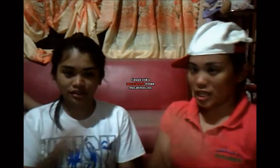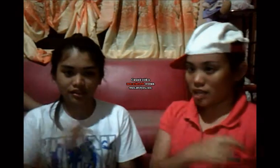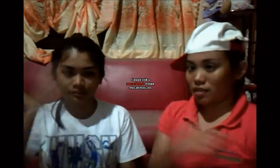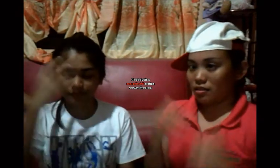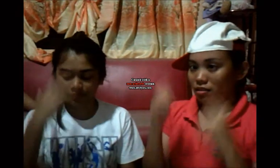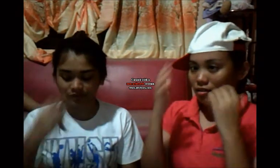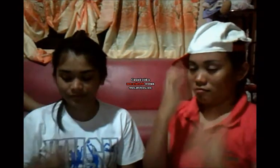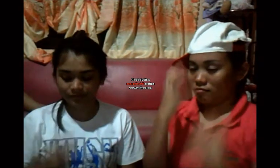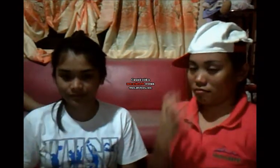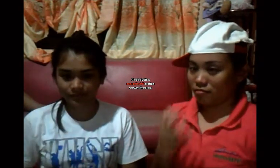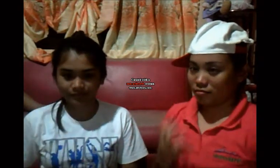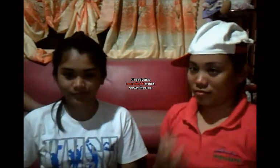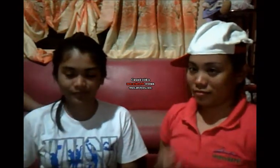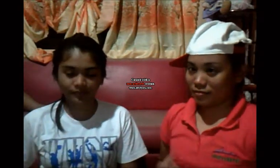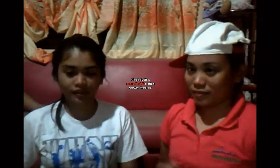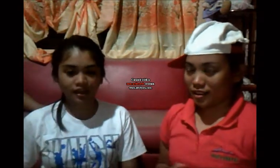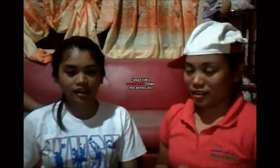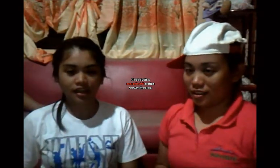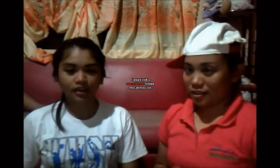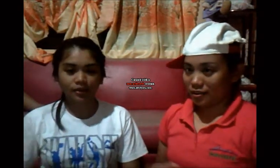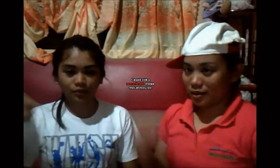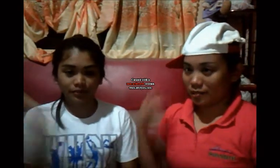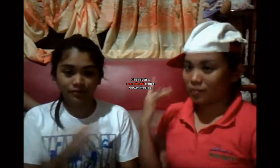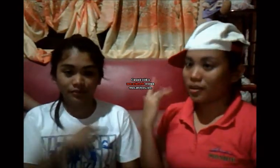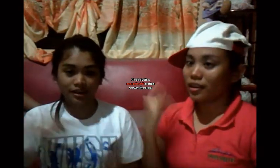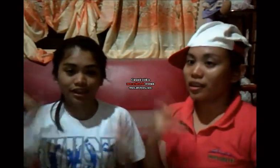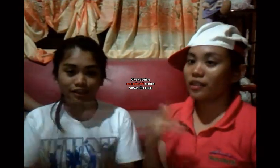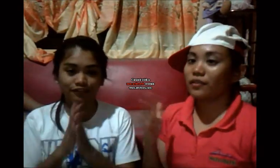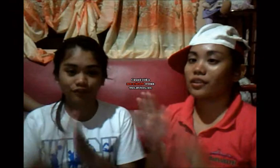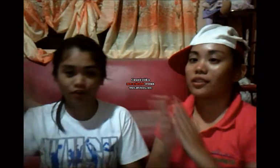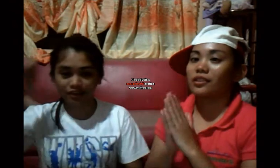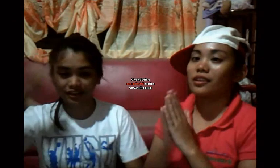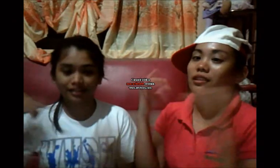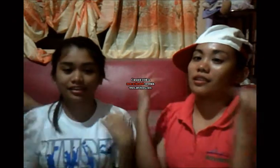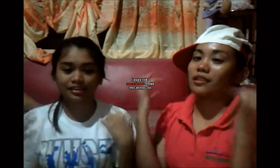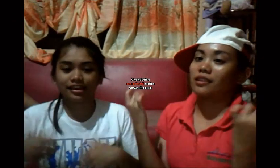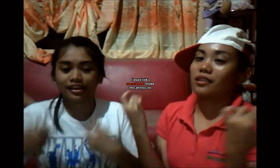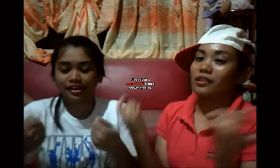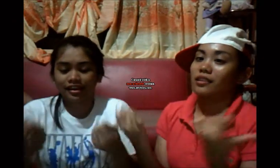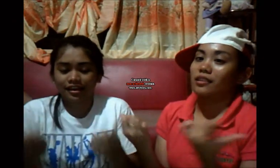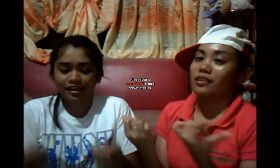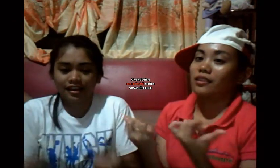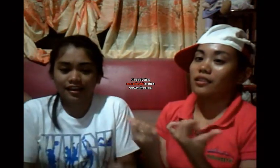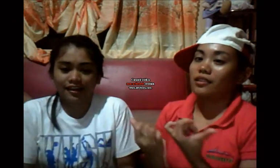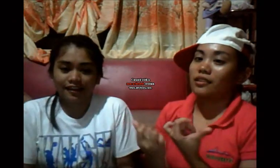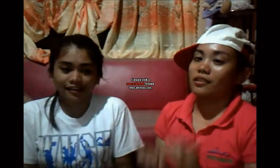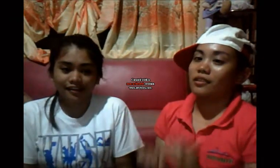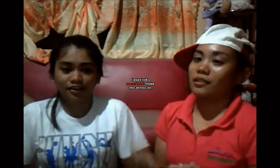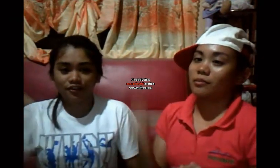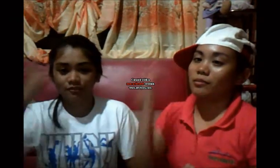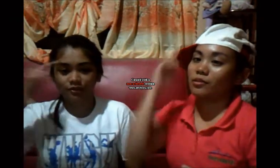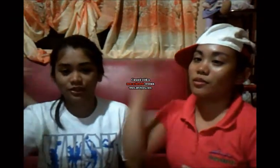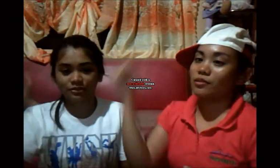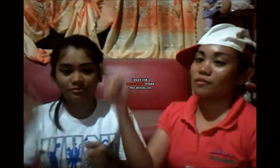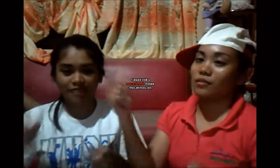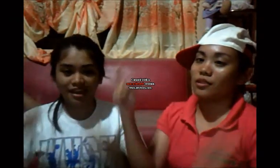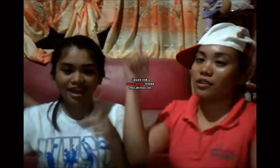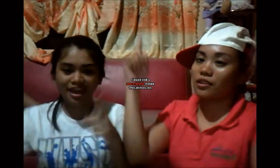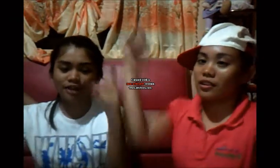We pray for healing, prosperity,